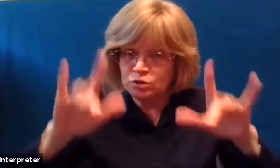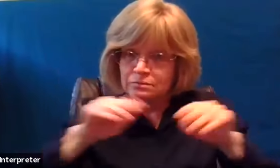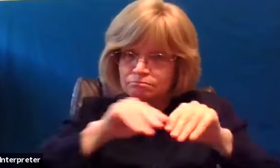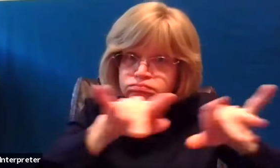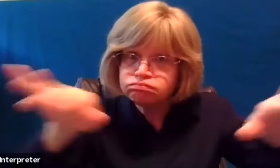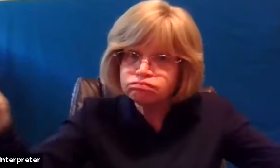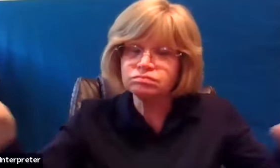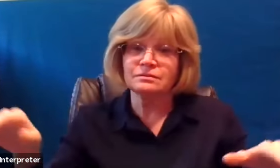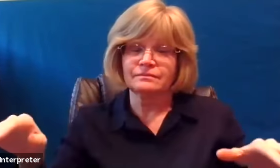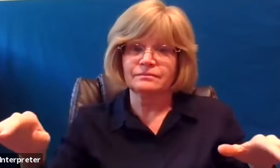forgive